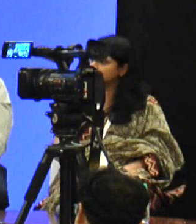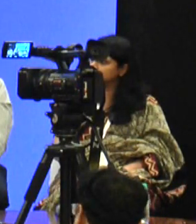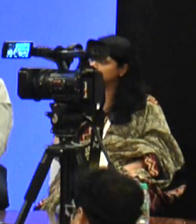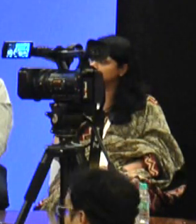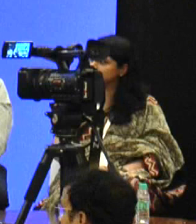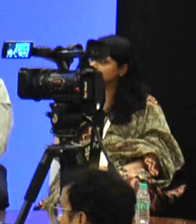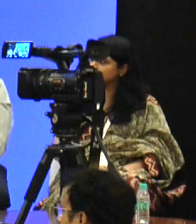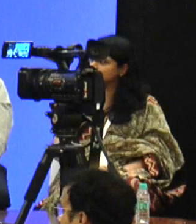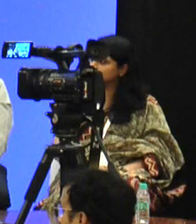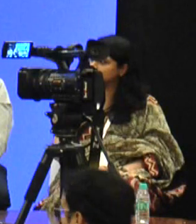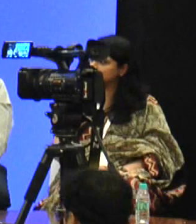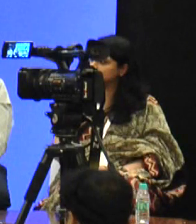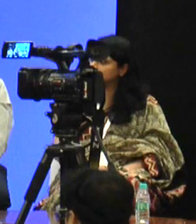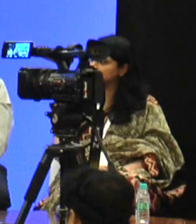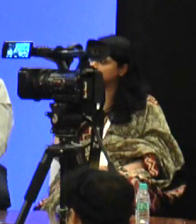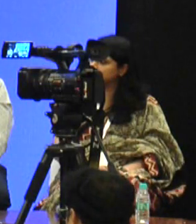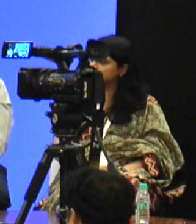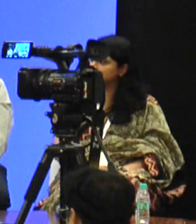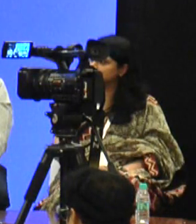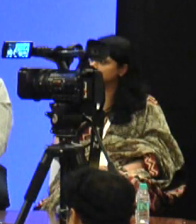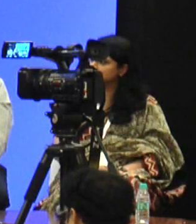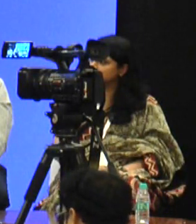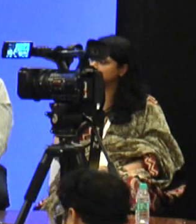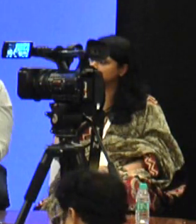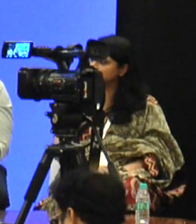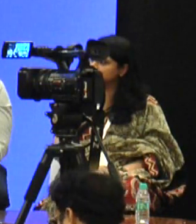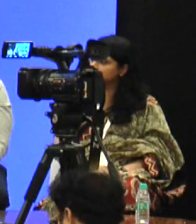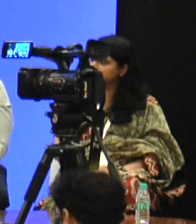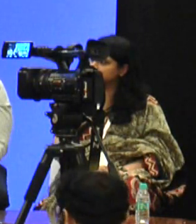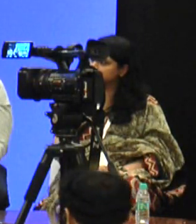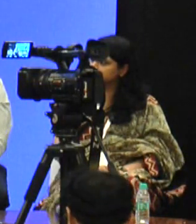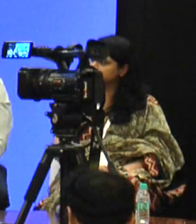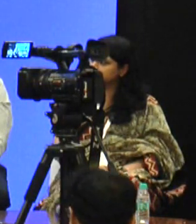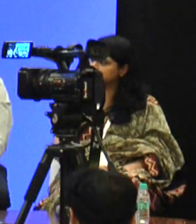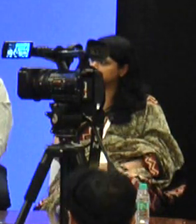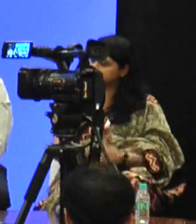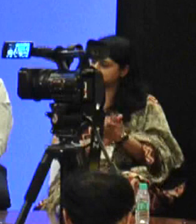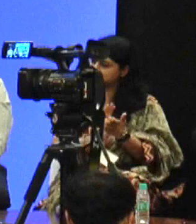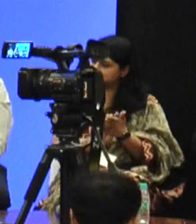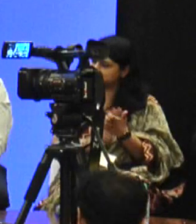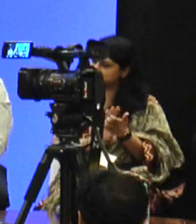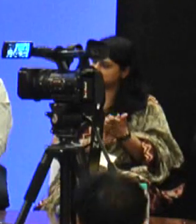we can collaborate on this. And, so, that's the model that we're running right now. Thank you.